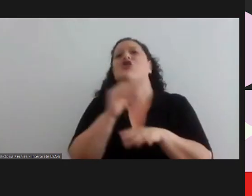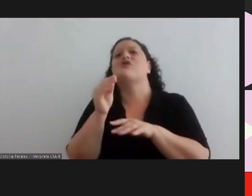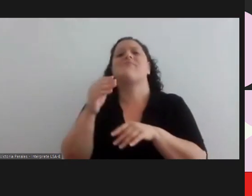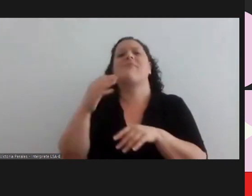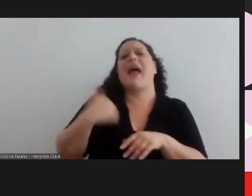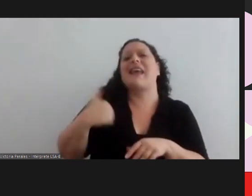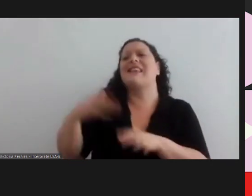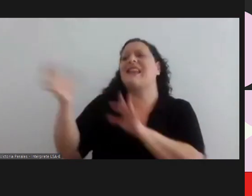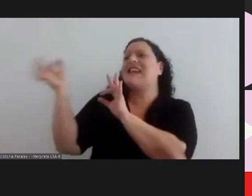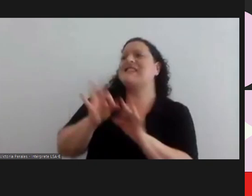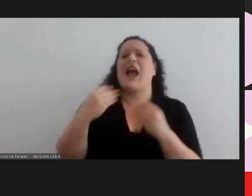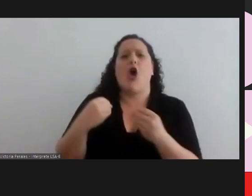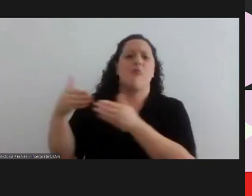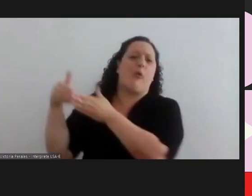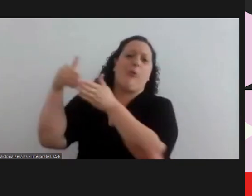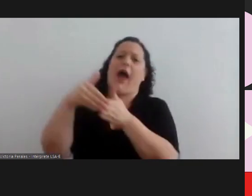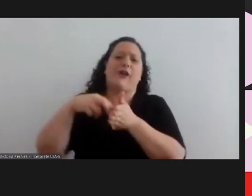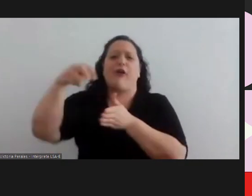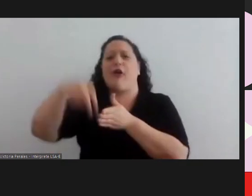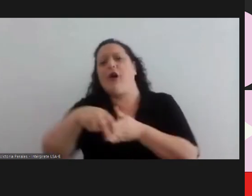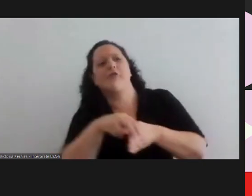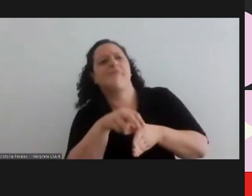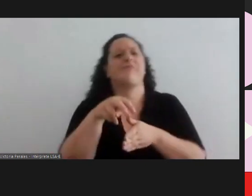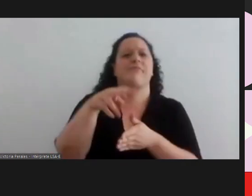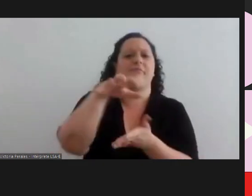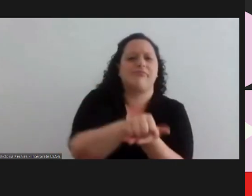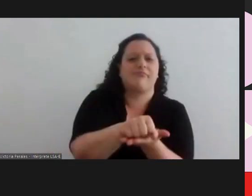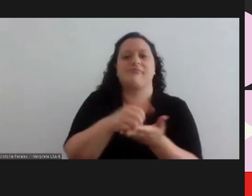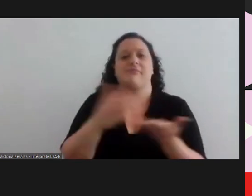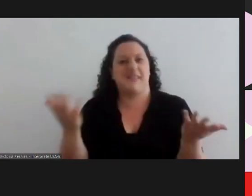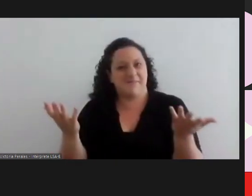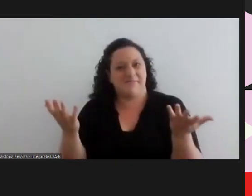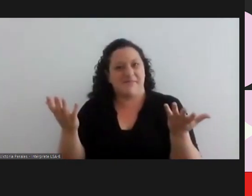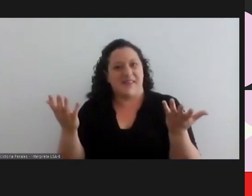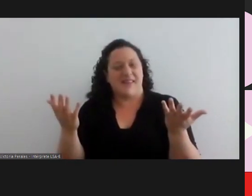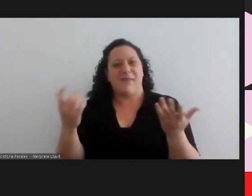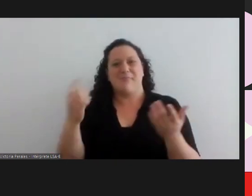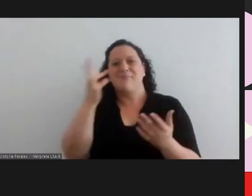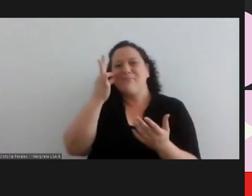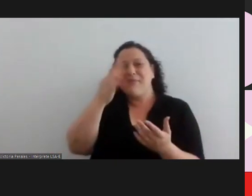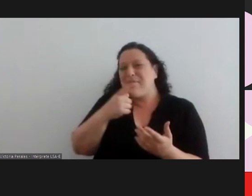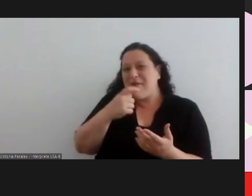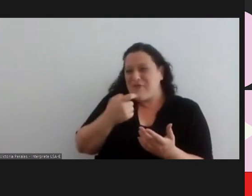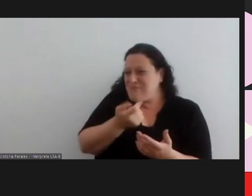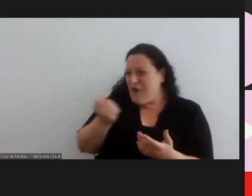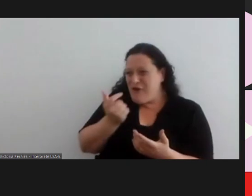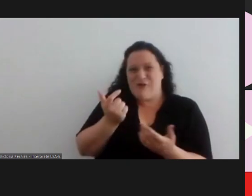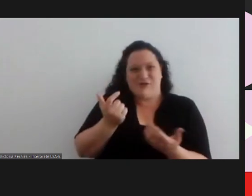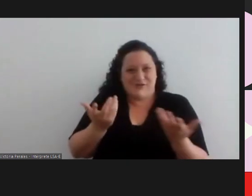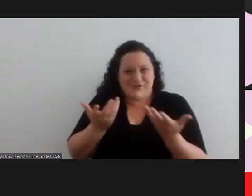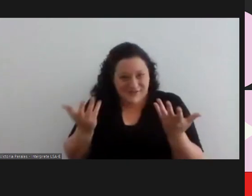and i think that i was the only person with indigenous features or at least we are very few at the filmmaking